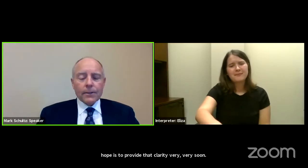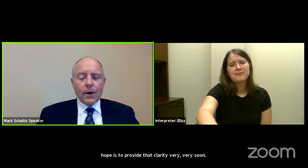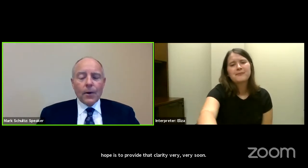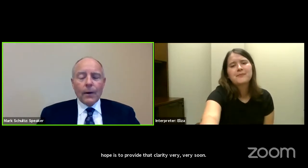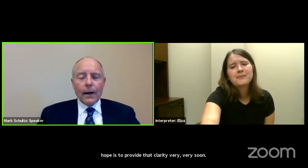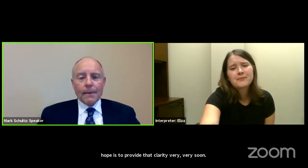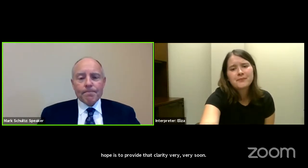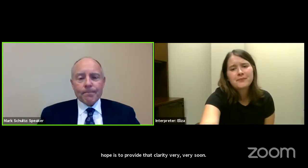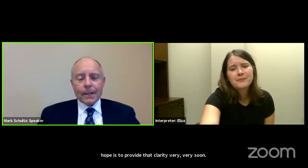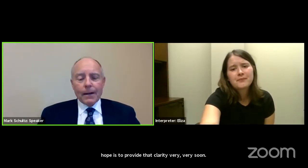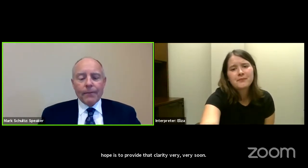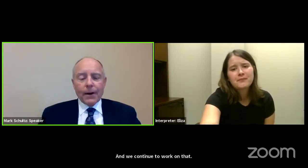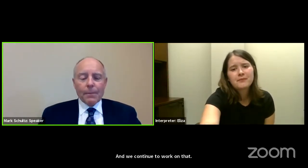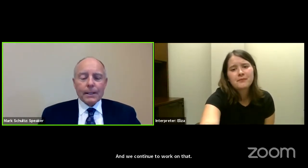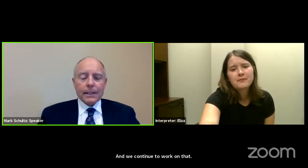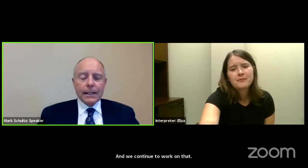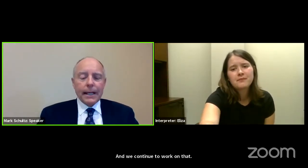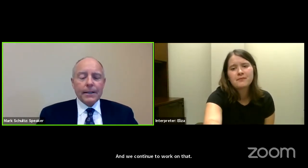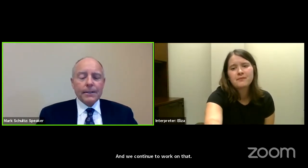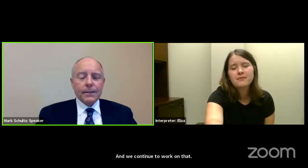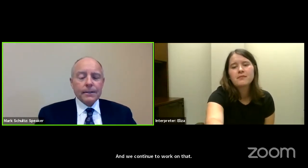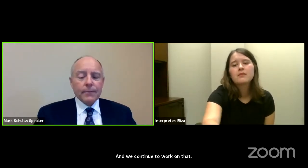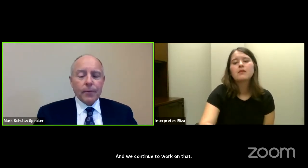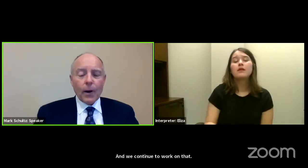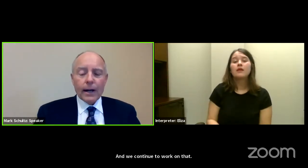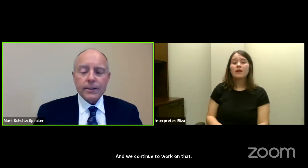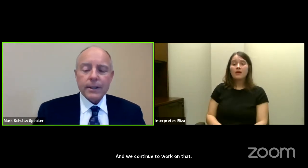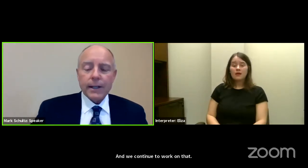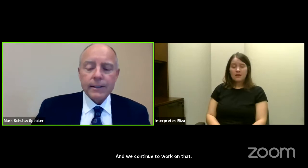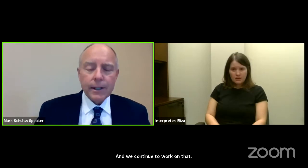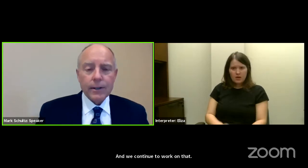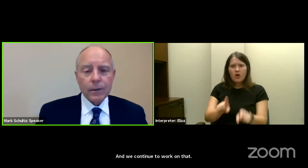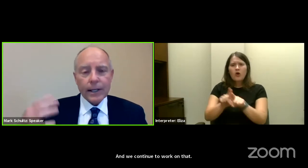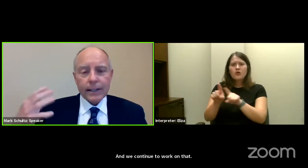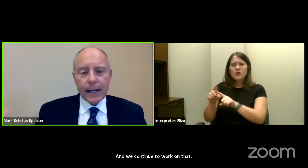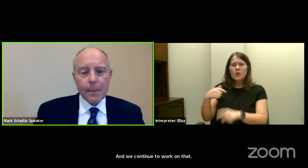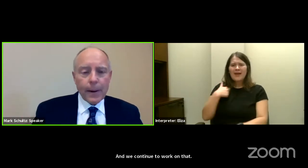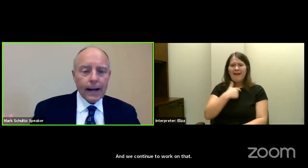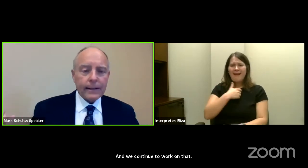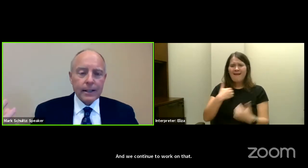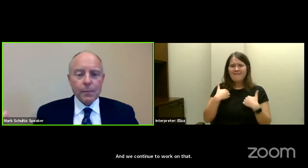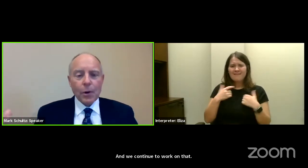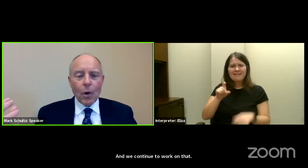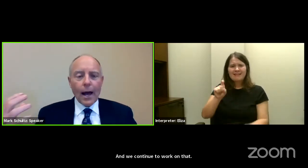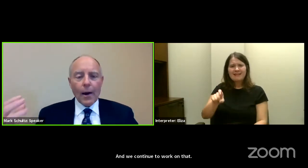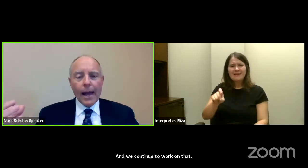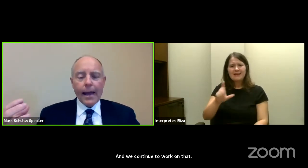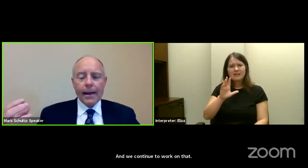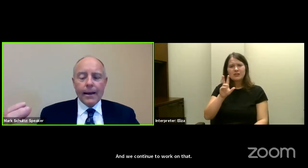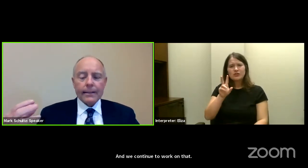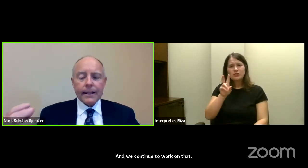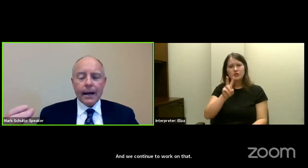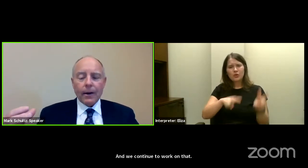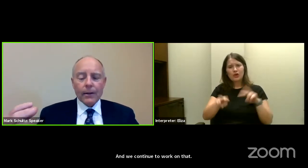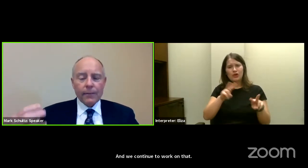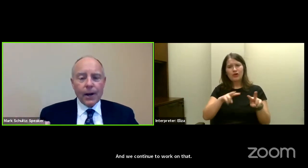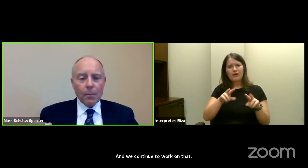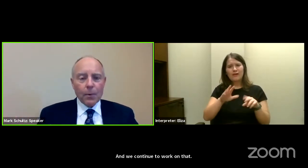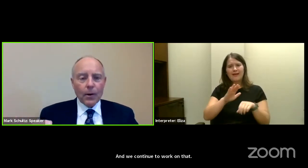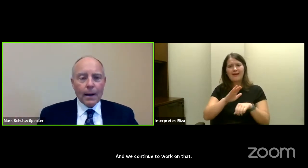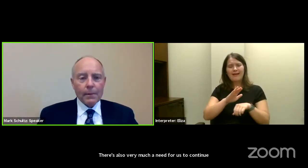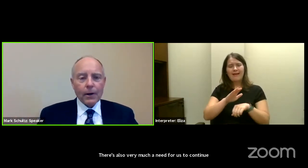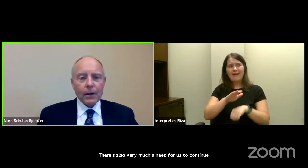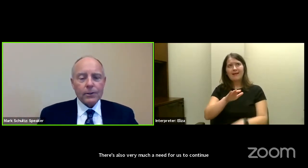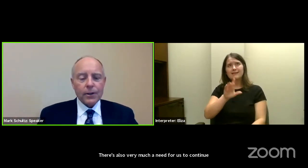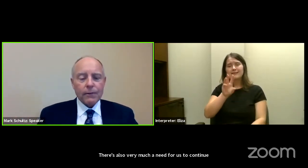There's also very much a need for us to continue to look at the impact that WIA has had on the